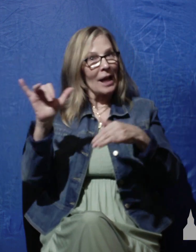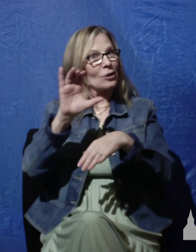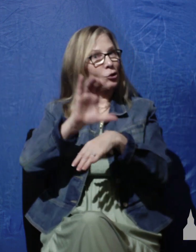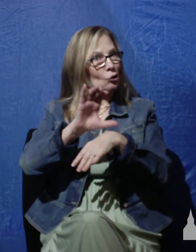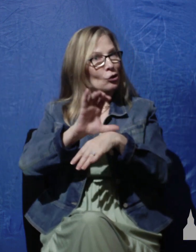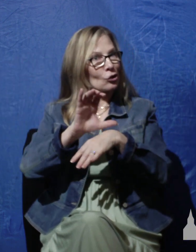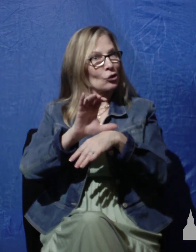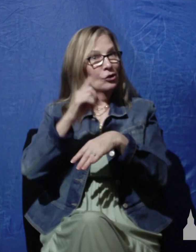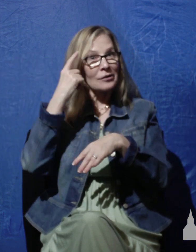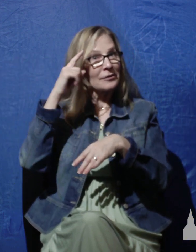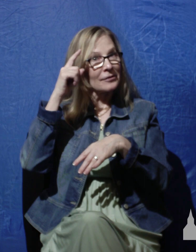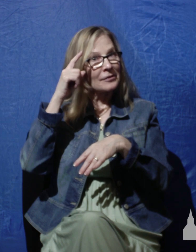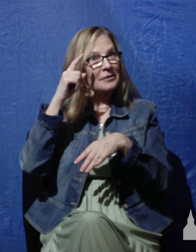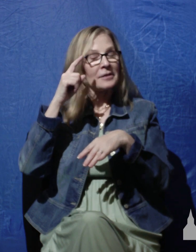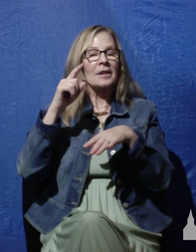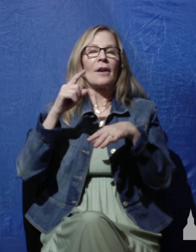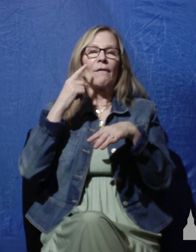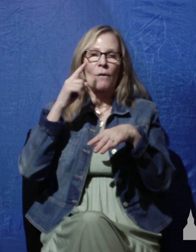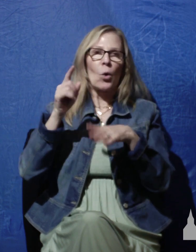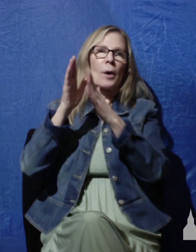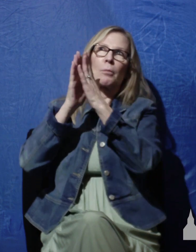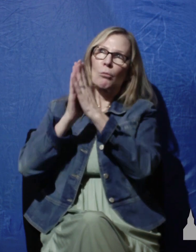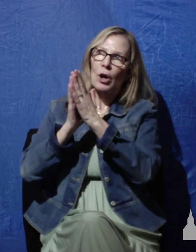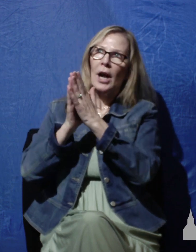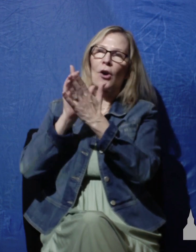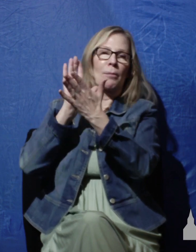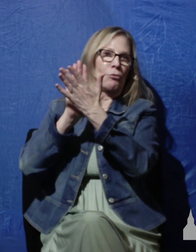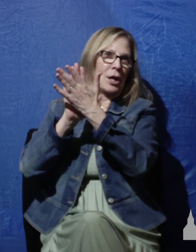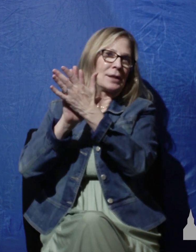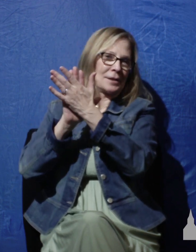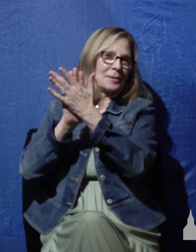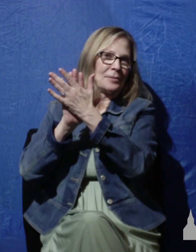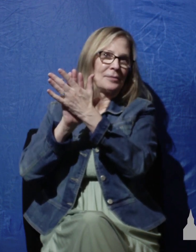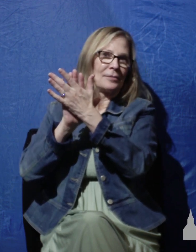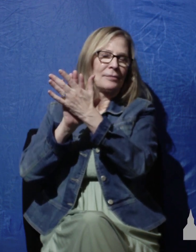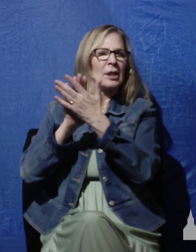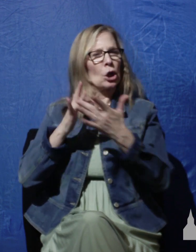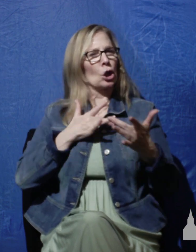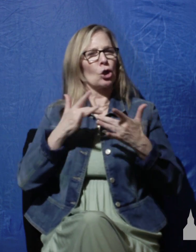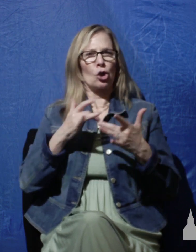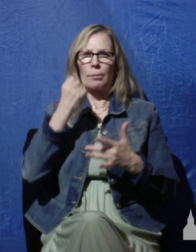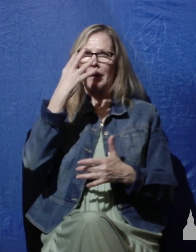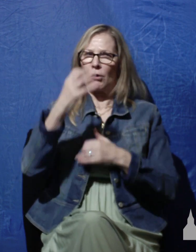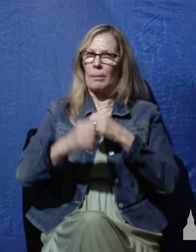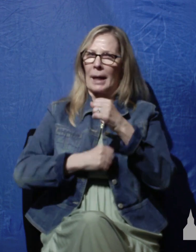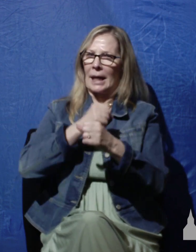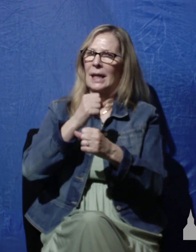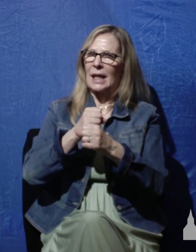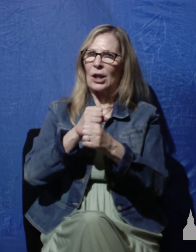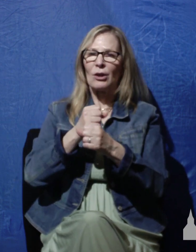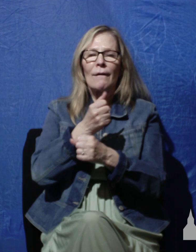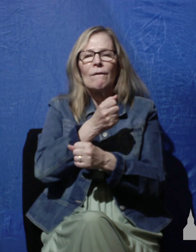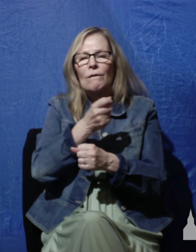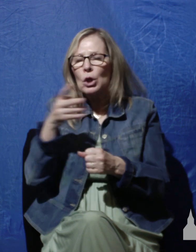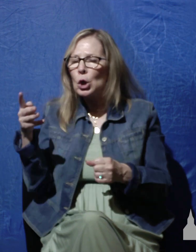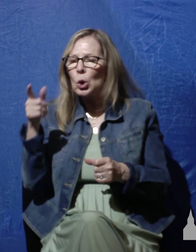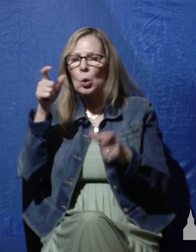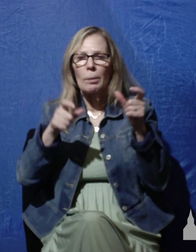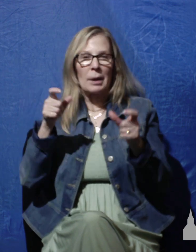family for prayer and praise it has concerned me for years of how few people from the